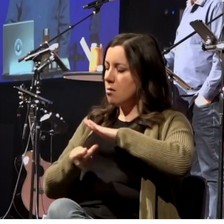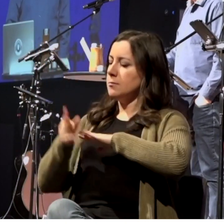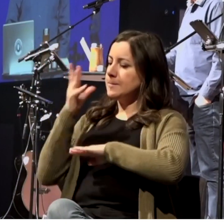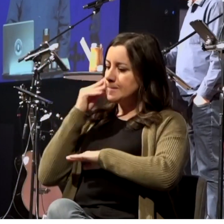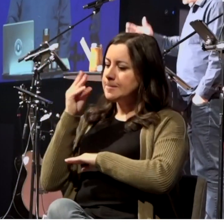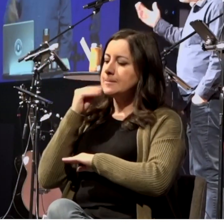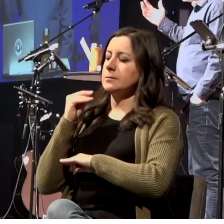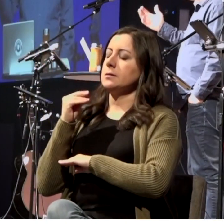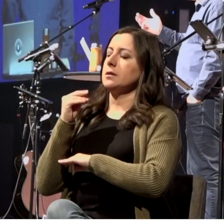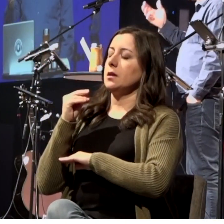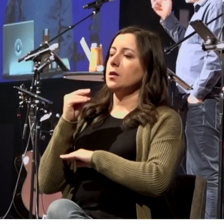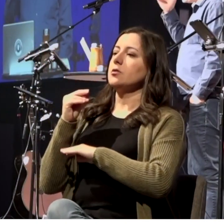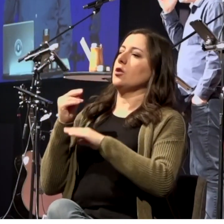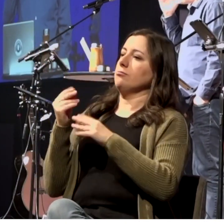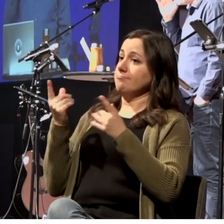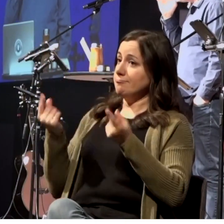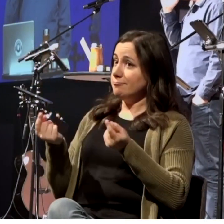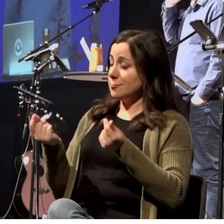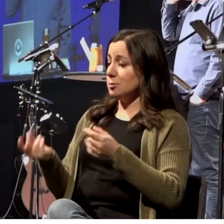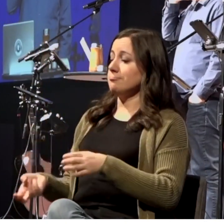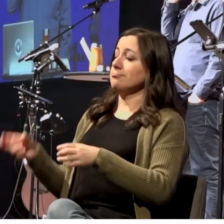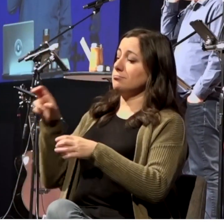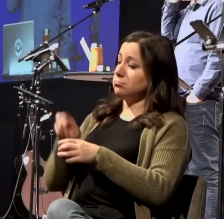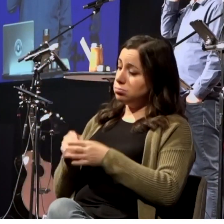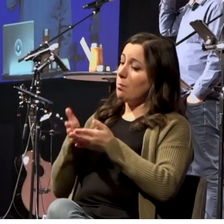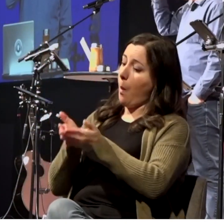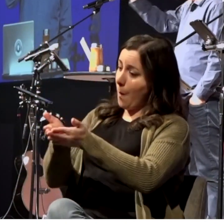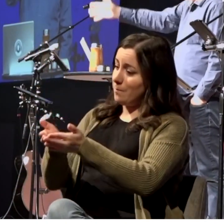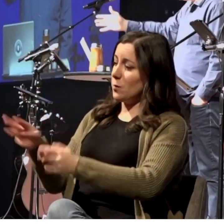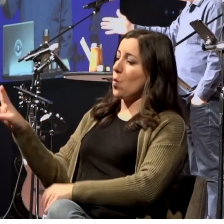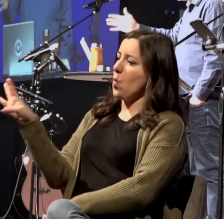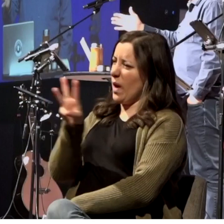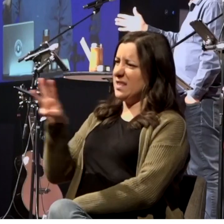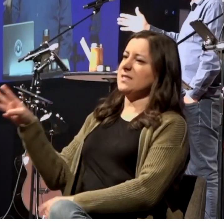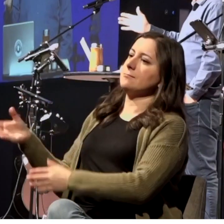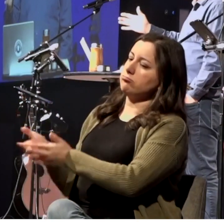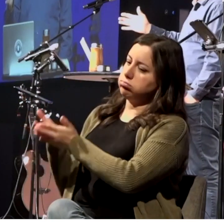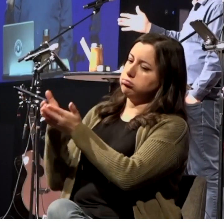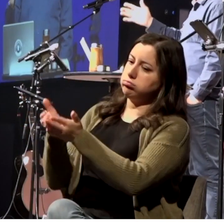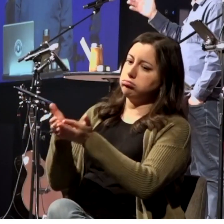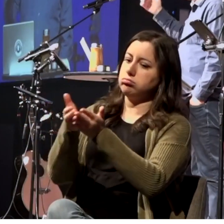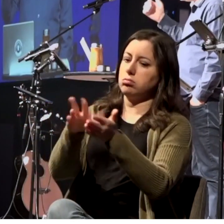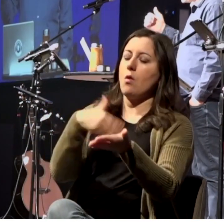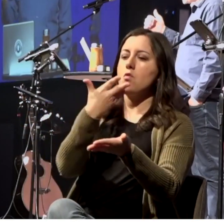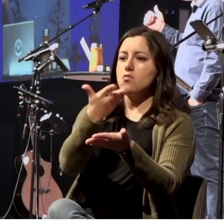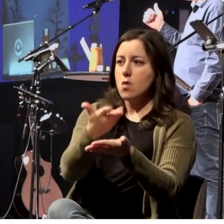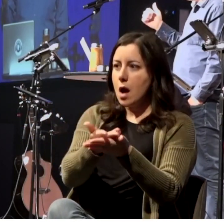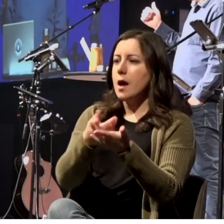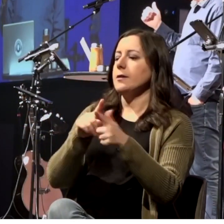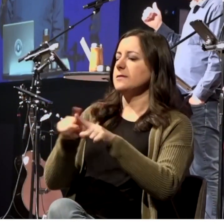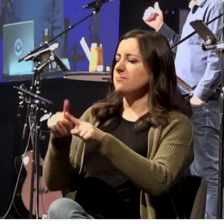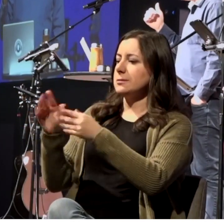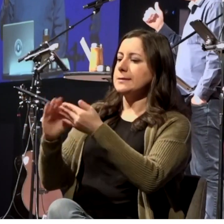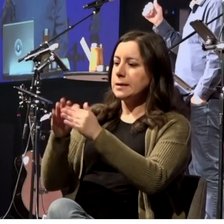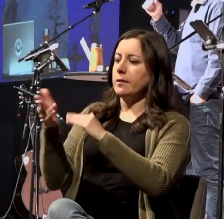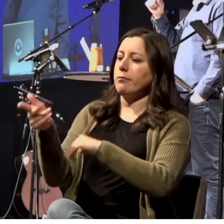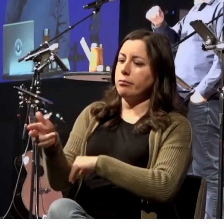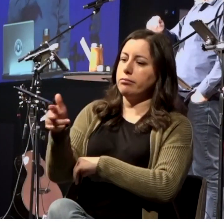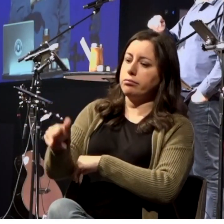And so they hopped on a boat. They headed west towards Macedonia. They landed in Neopolis, and from there they traveled